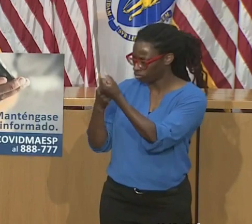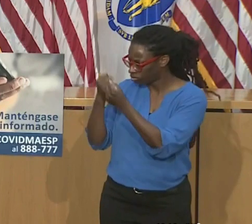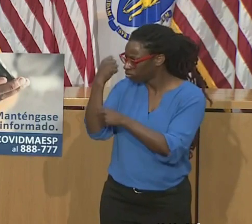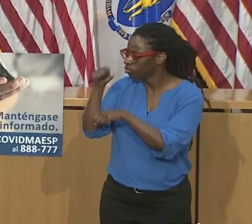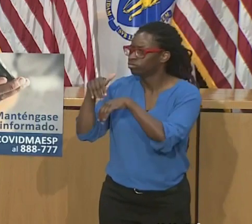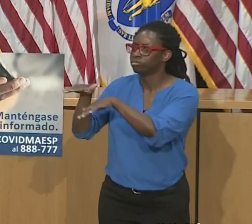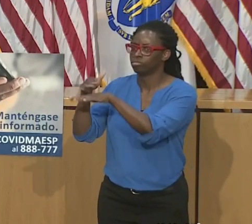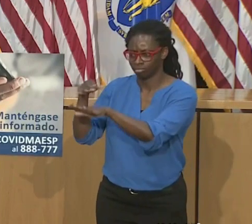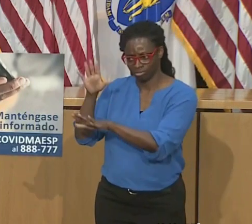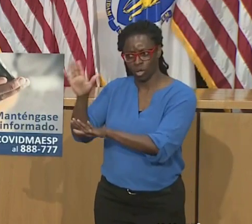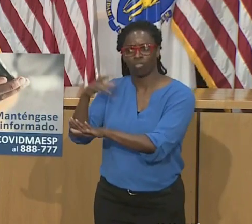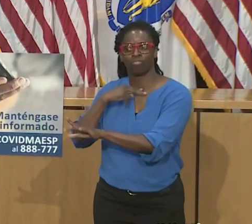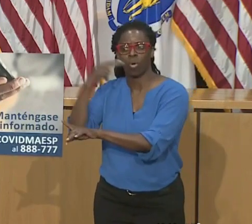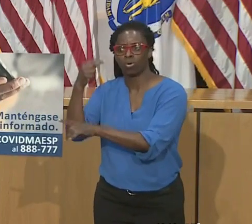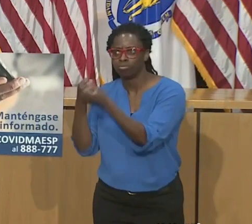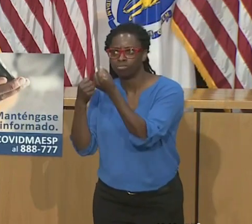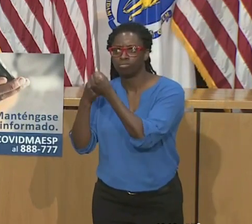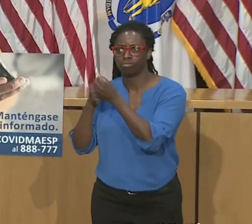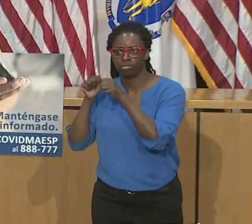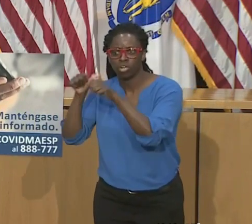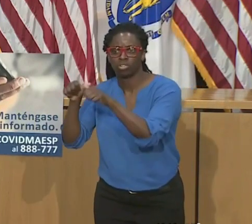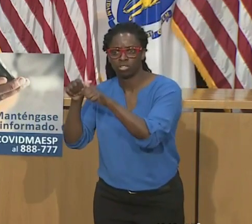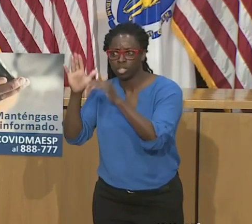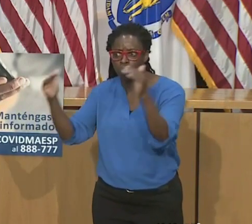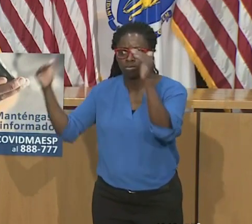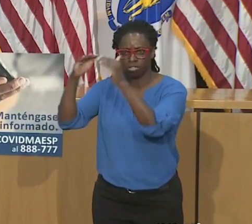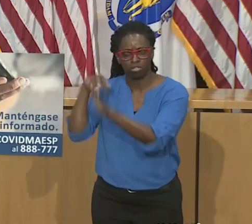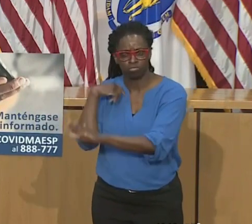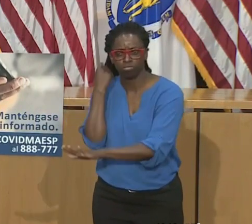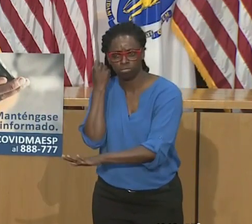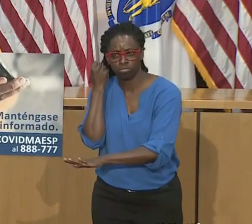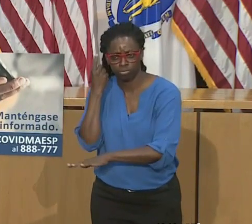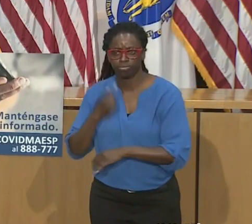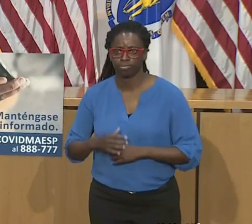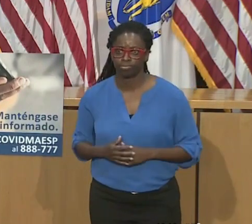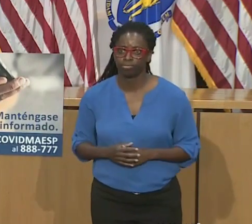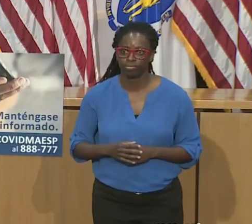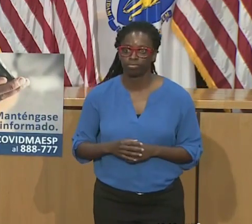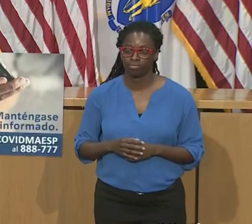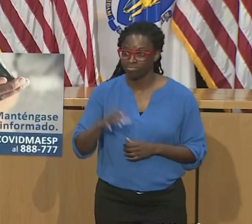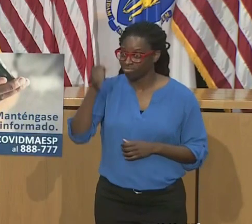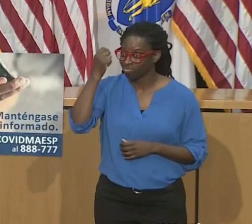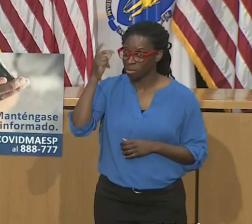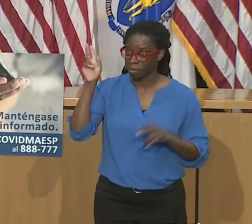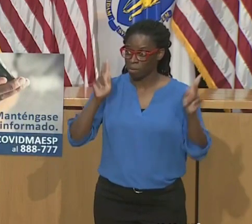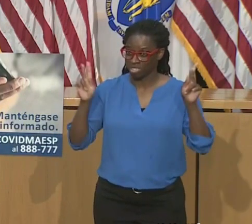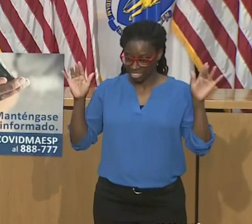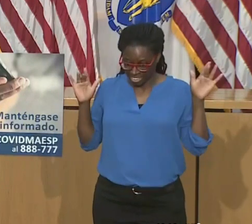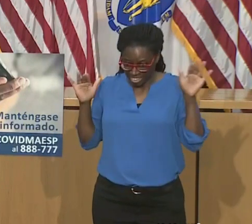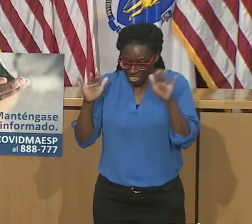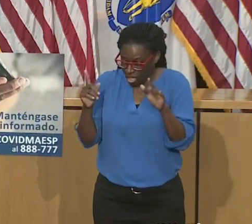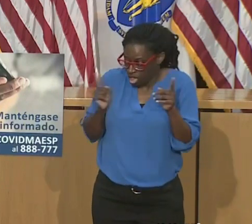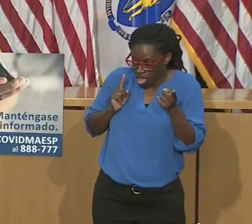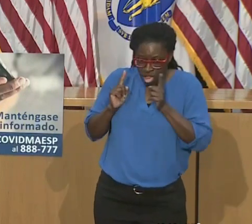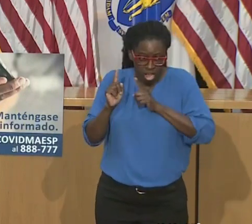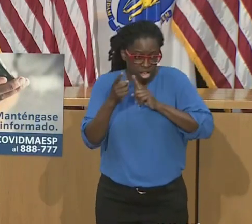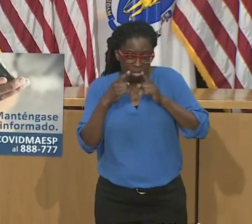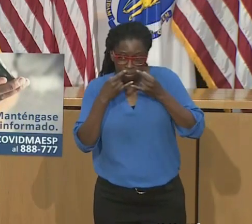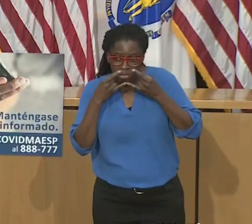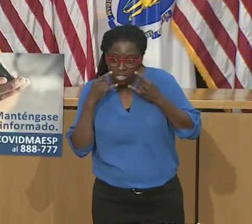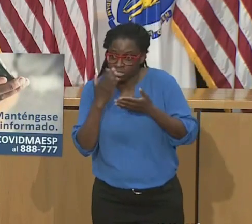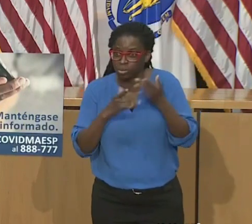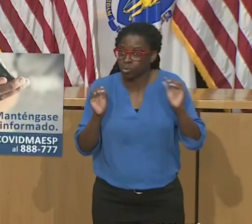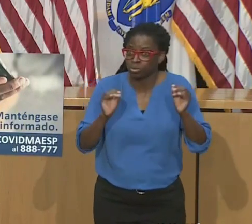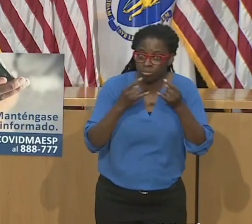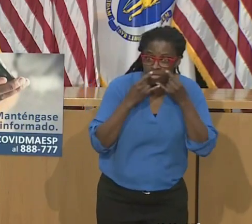large groups of people come together, there's a risk for transmission. We certainly support people's rights to express their views